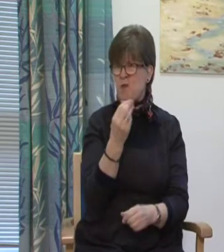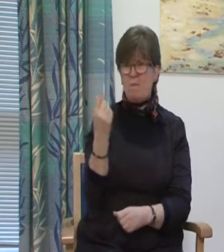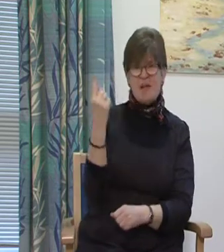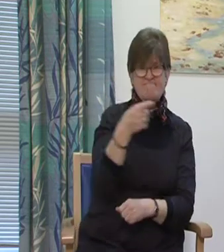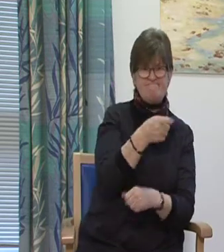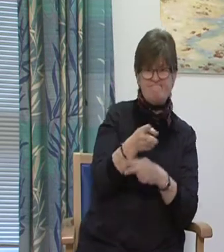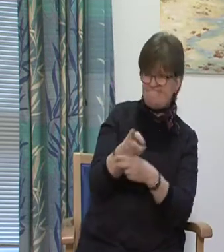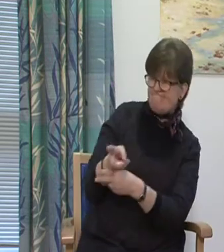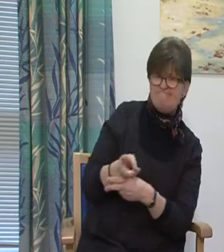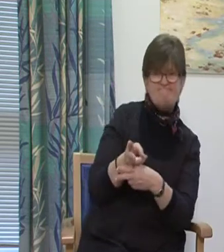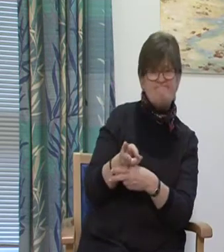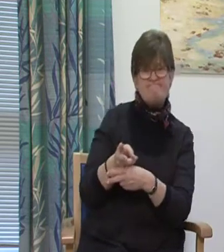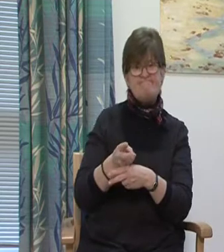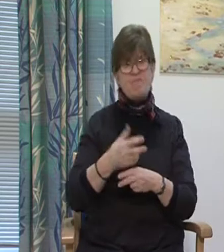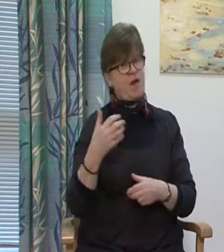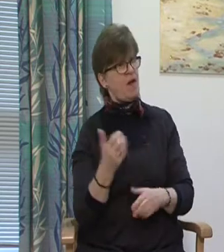provided.